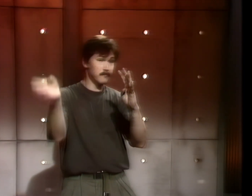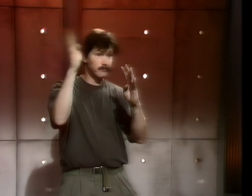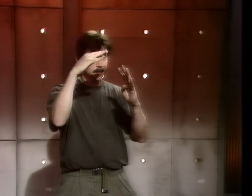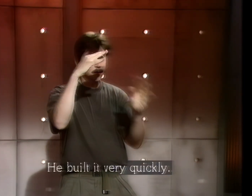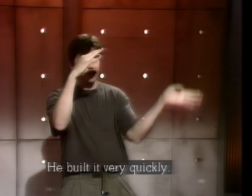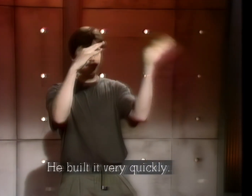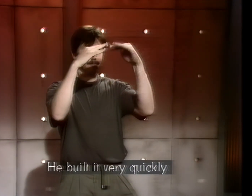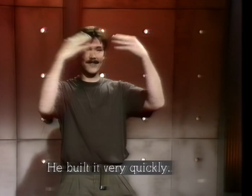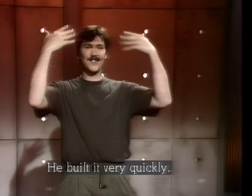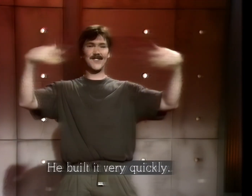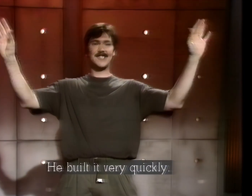And he built it very, very quickly.